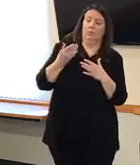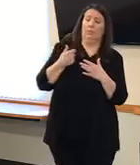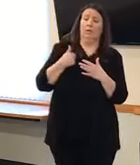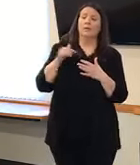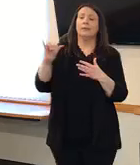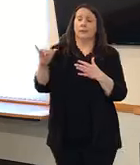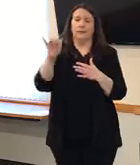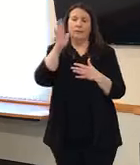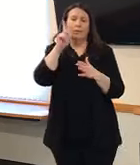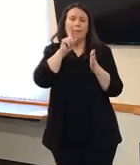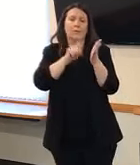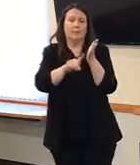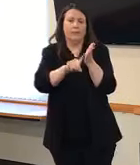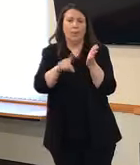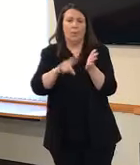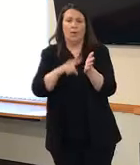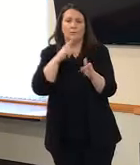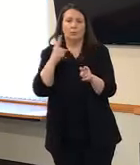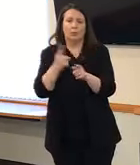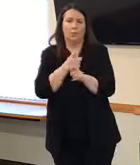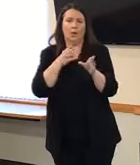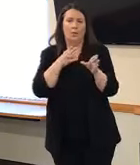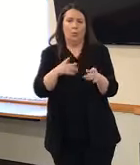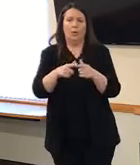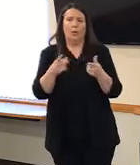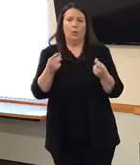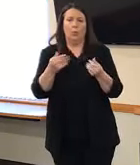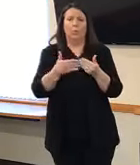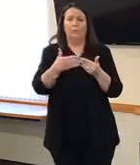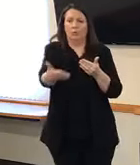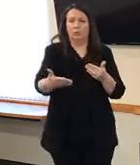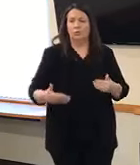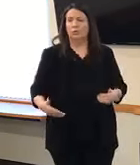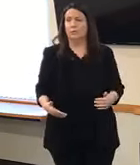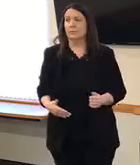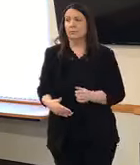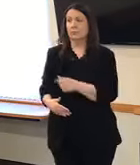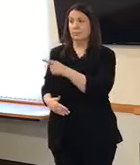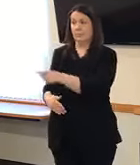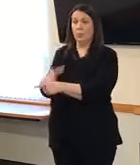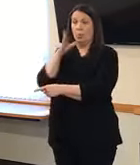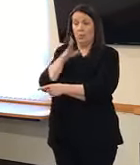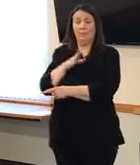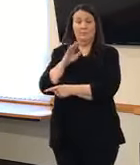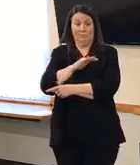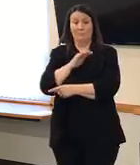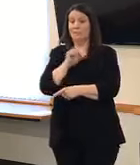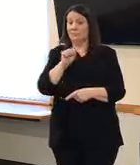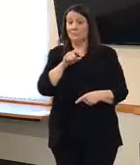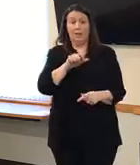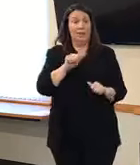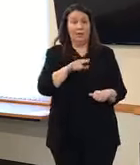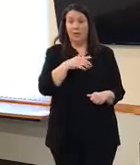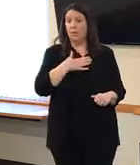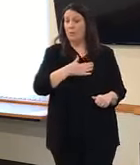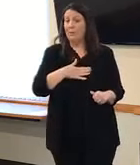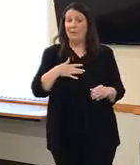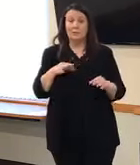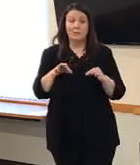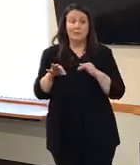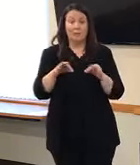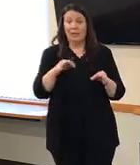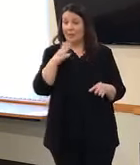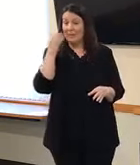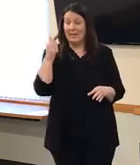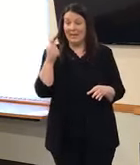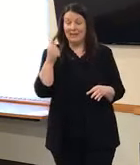determine what the proper course of action is going forward. Yeah. Cause I guess if you could, you know, a little more, cause obviously, you